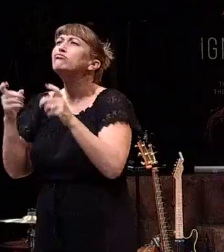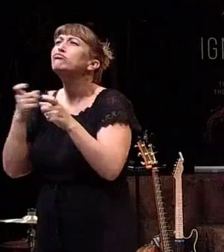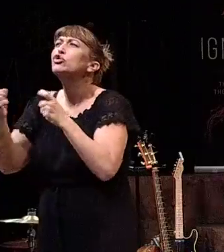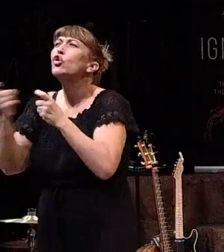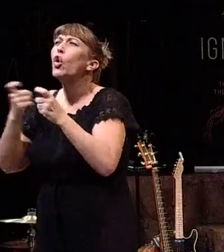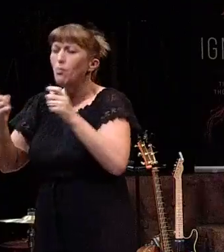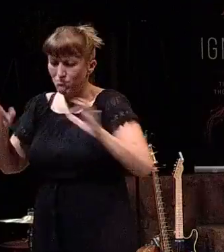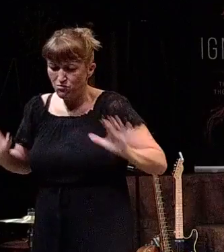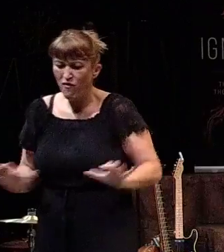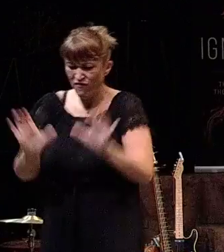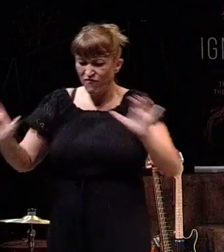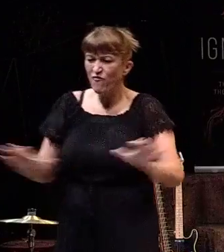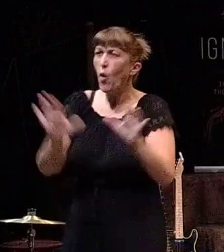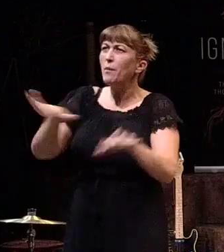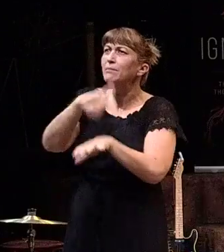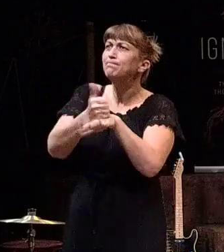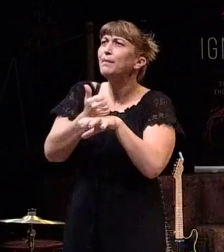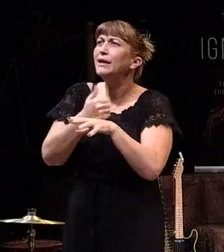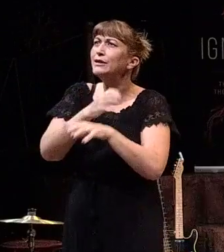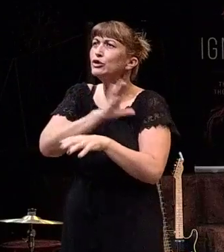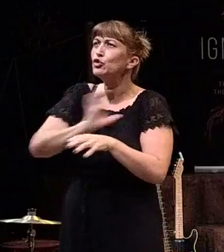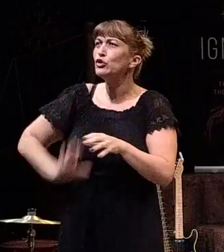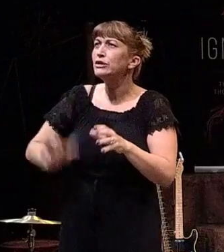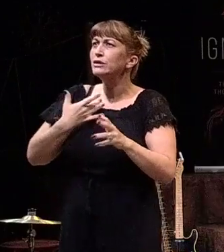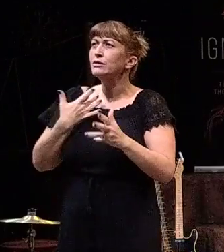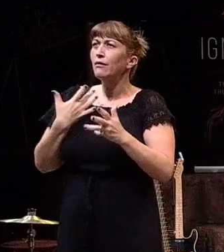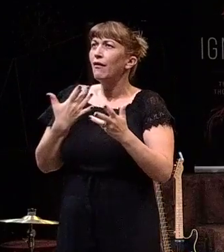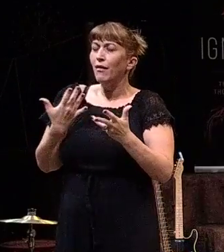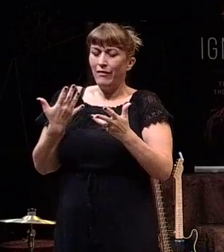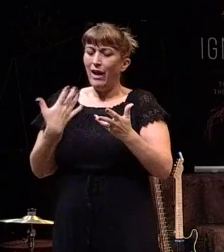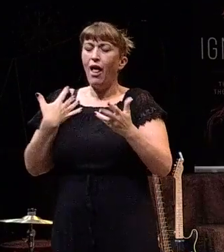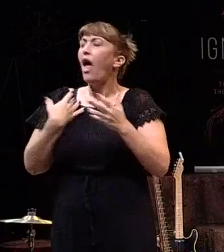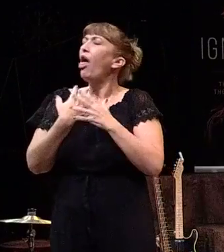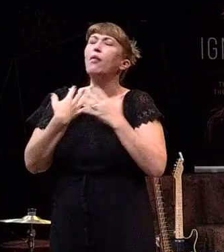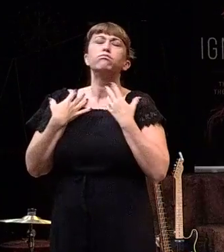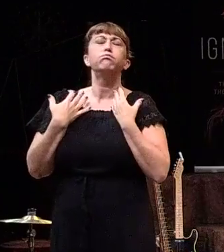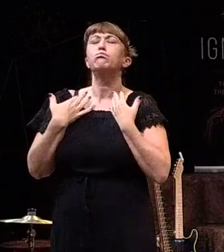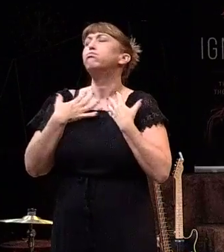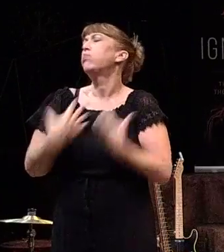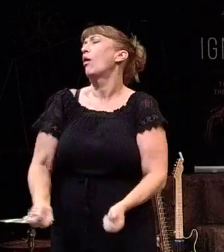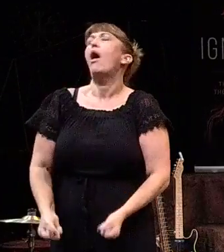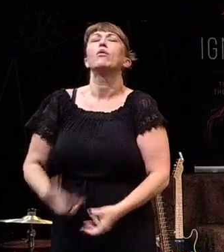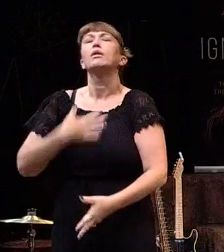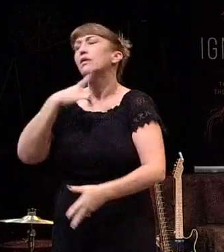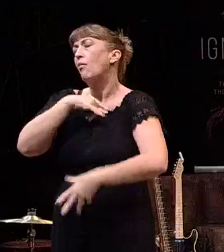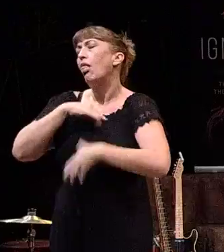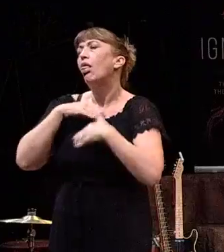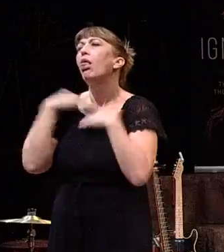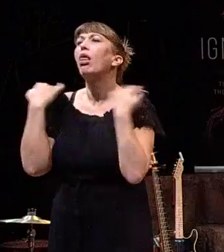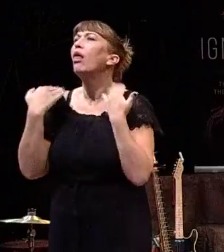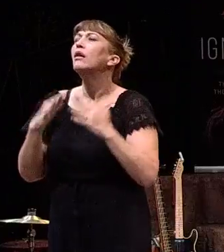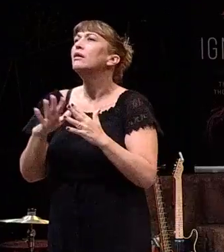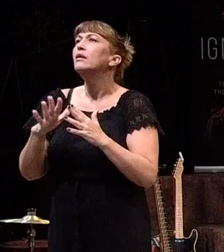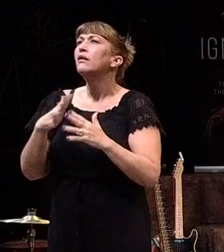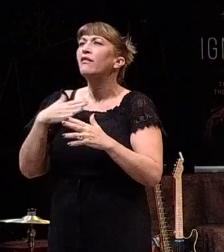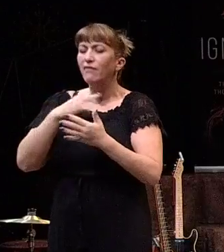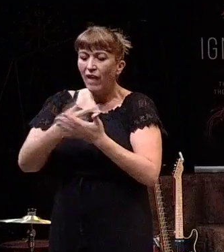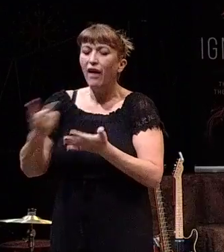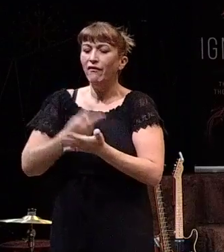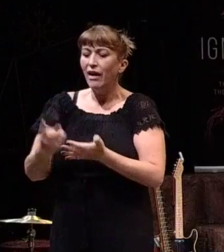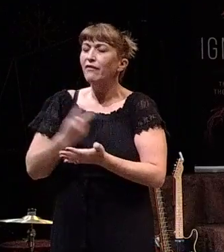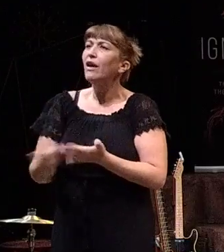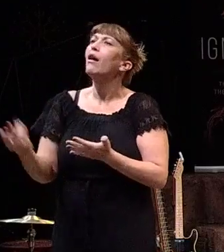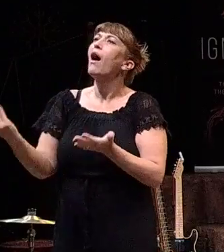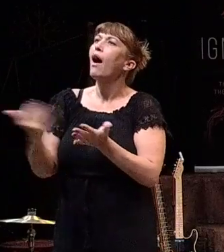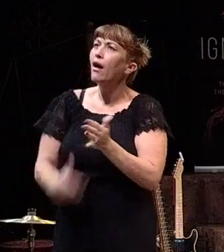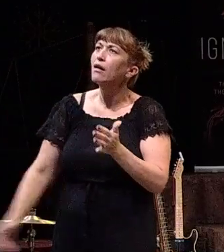-based Christianity. And then I eventually burn out because I'm so tired of failing. And it's this cycle of again and